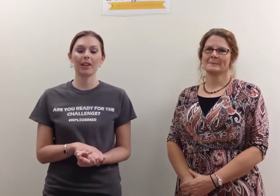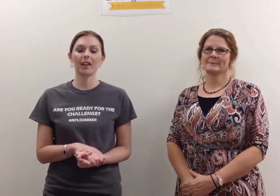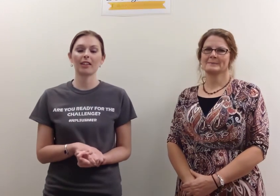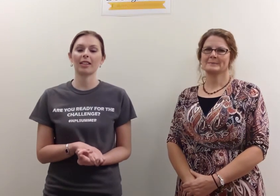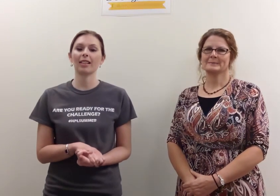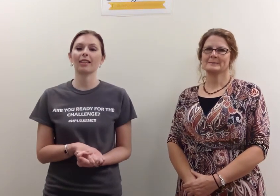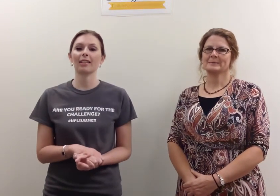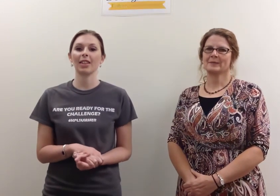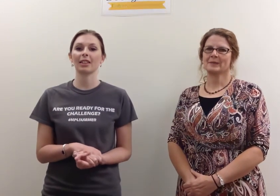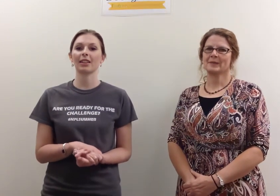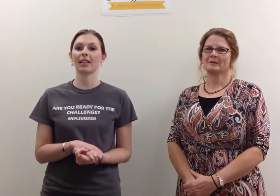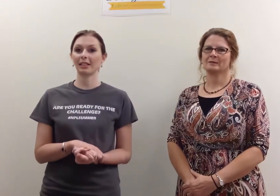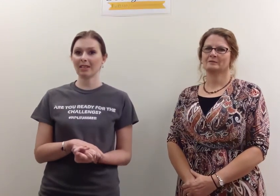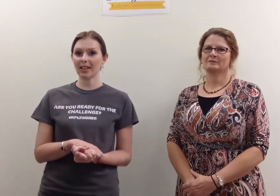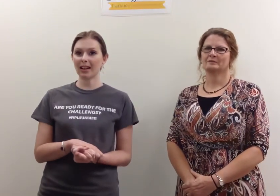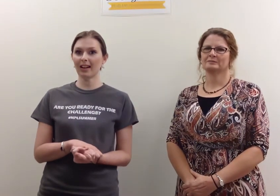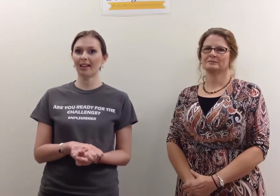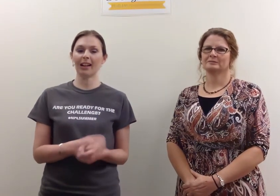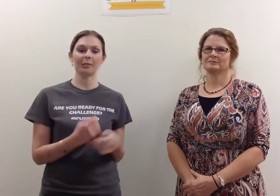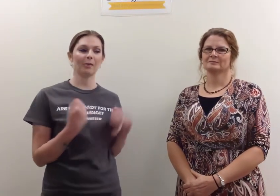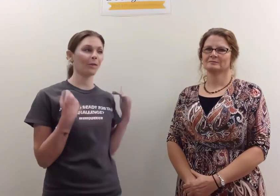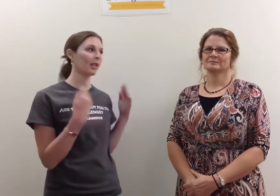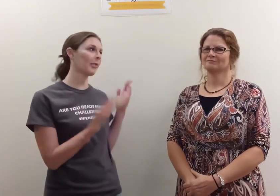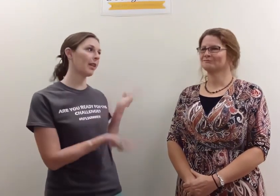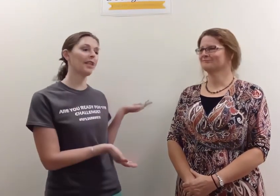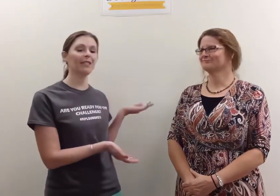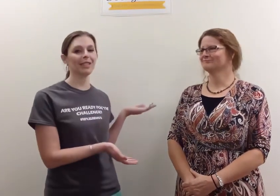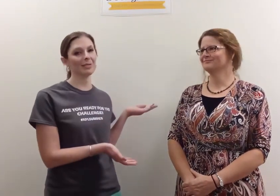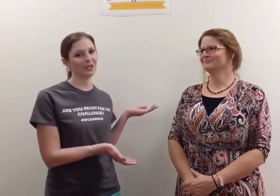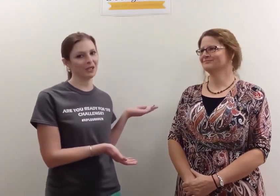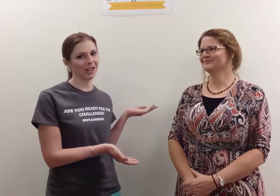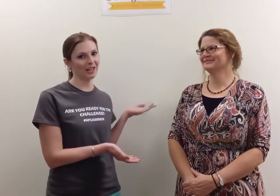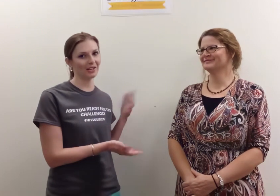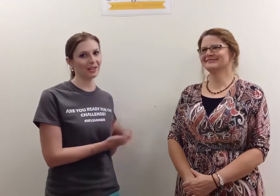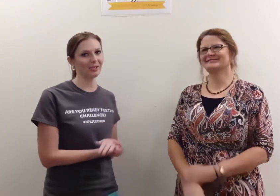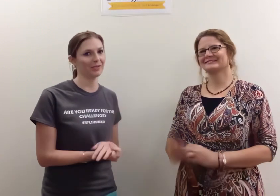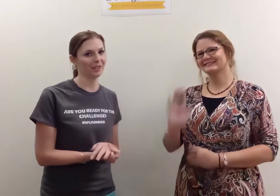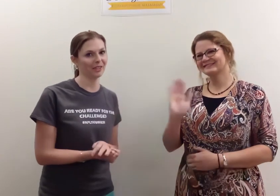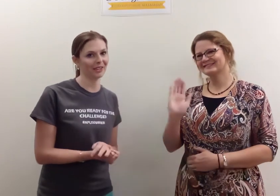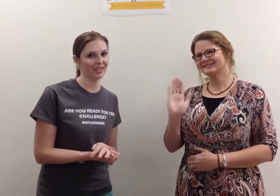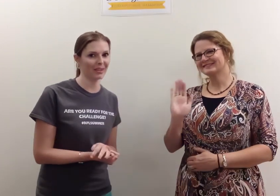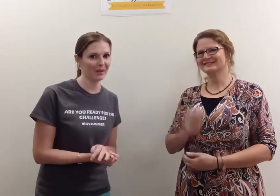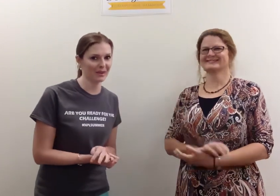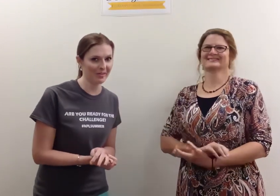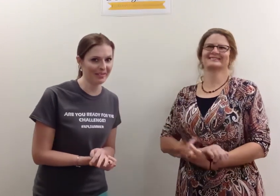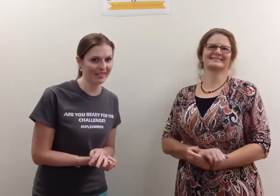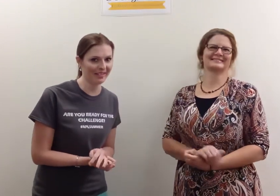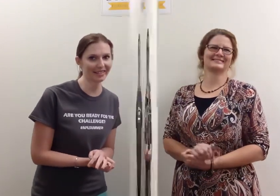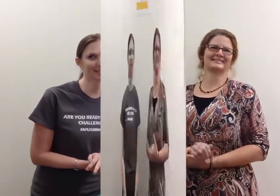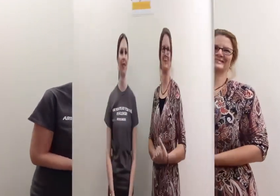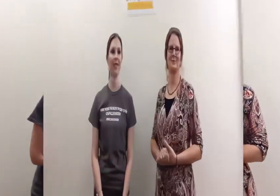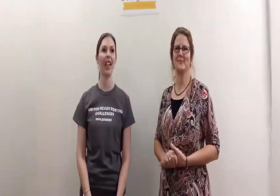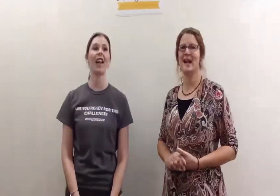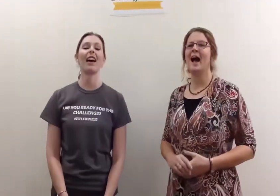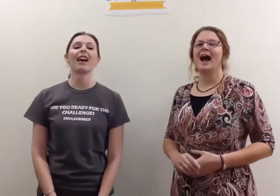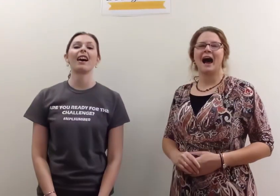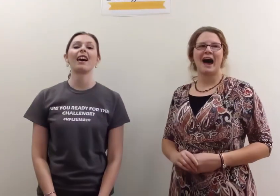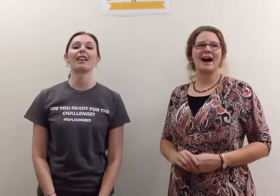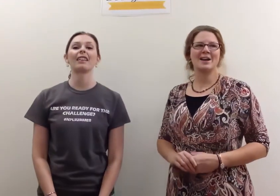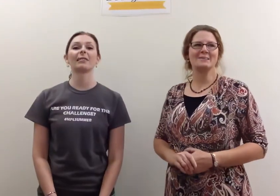are singing a song to Clementine, and I am joined by lovely Miss Jane from Children's Department. I am